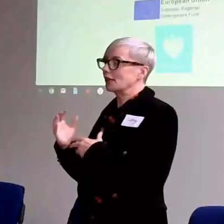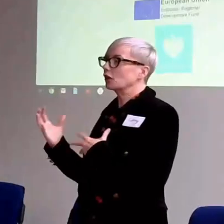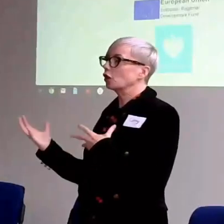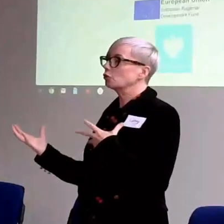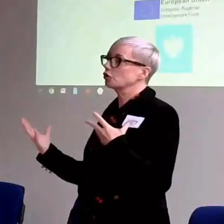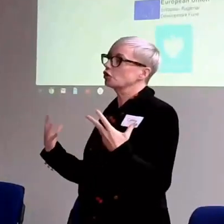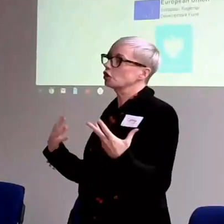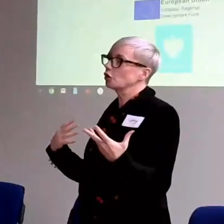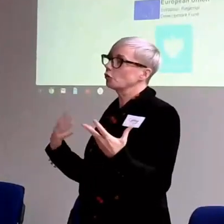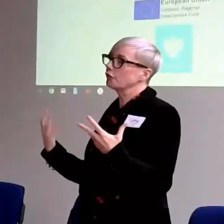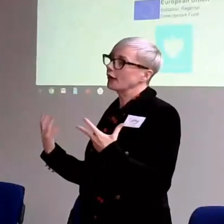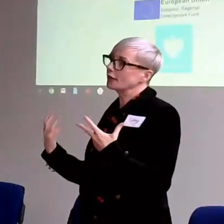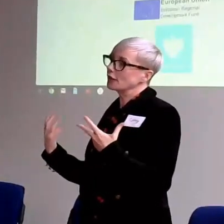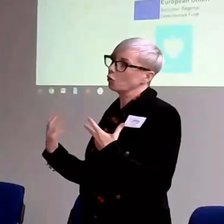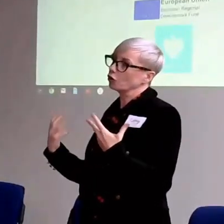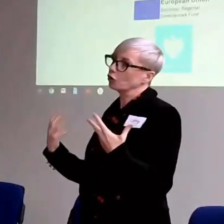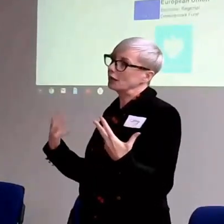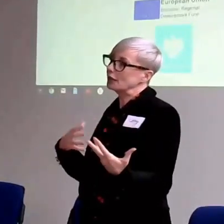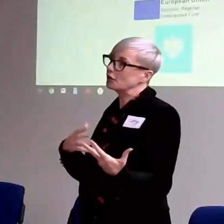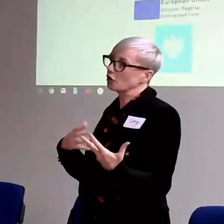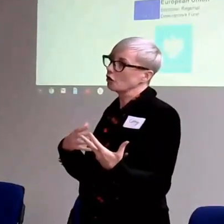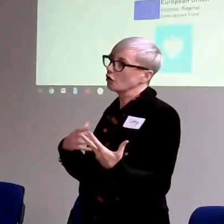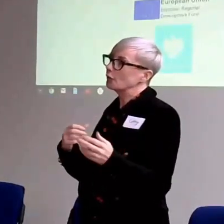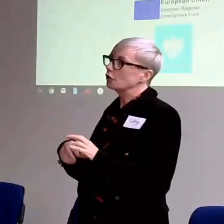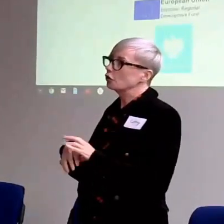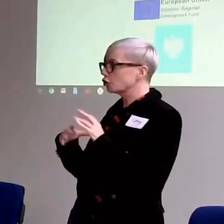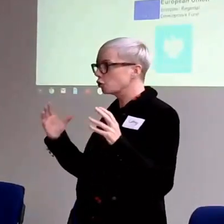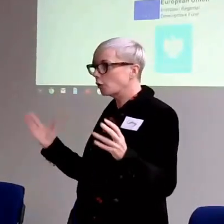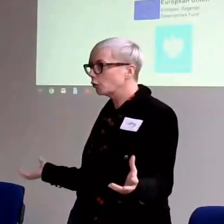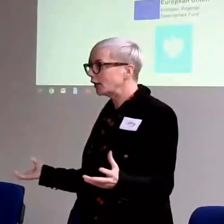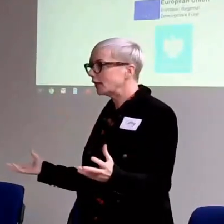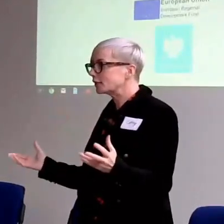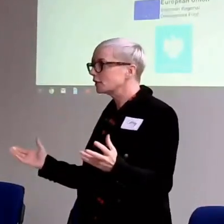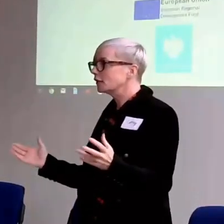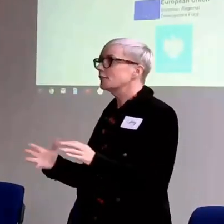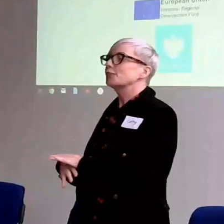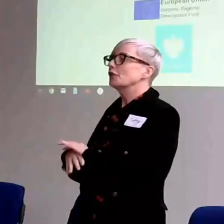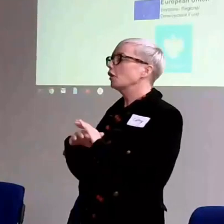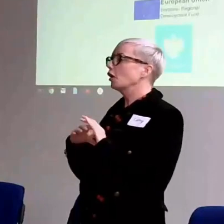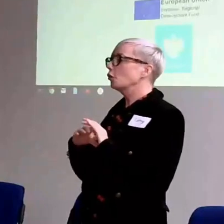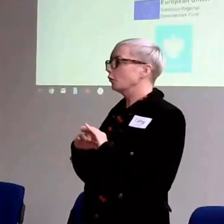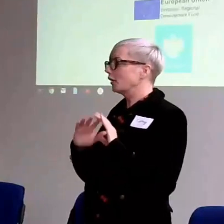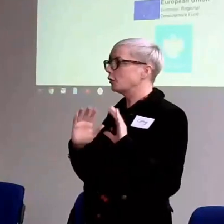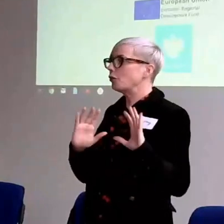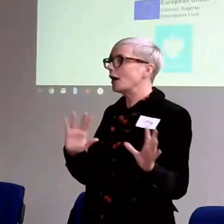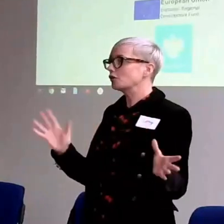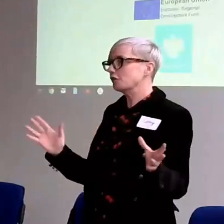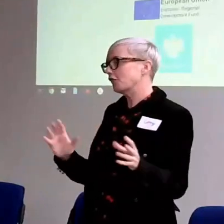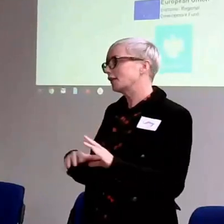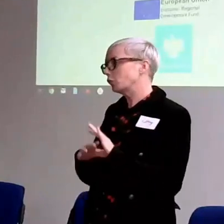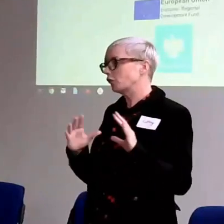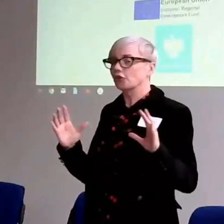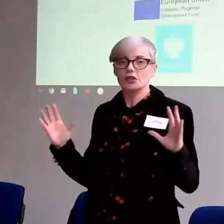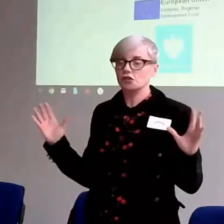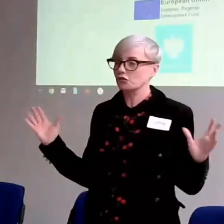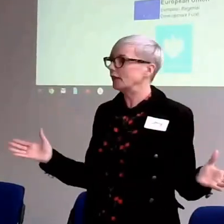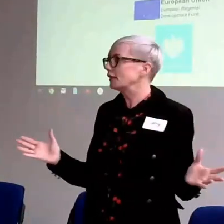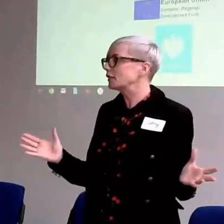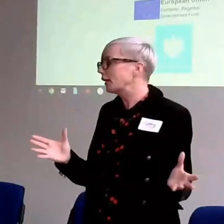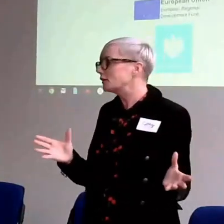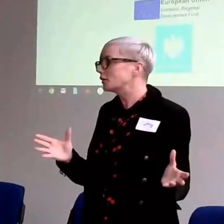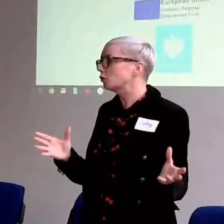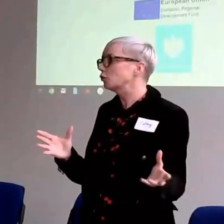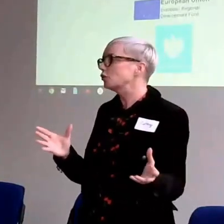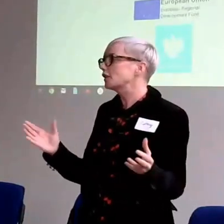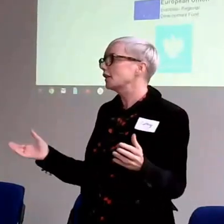is to get closer to you and find out what your needs are. Not to own it, you know, very proud of the fact that we've got this